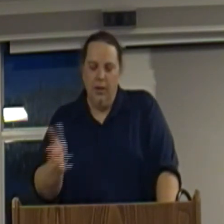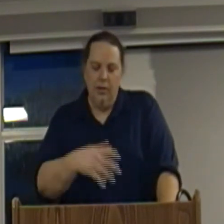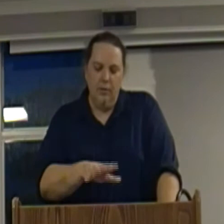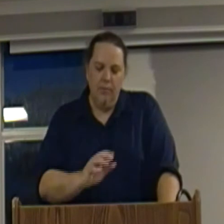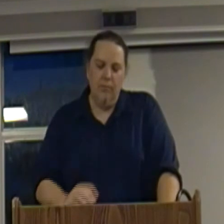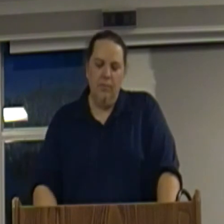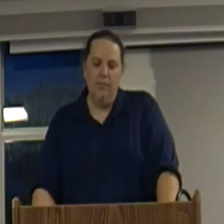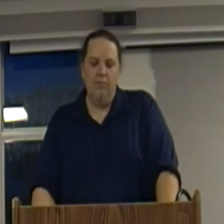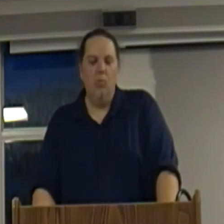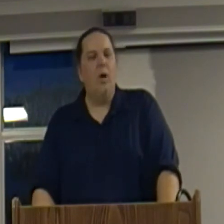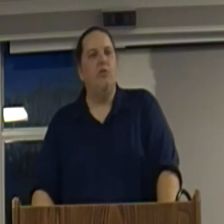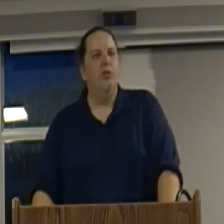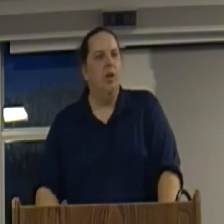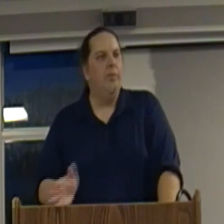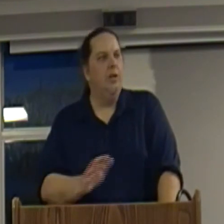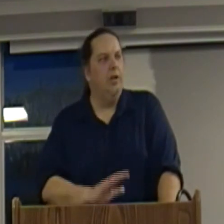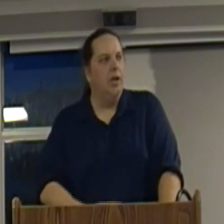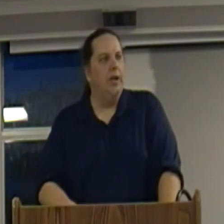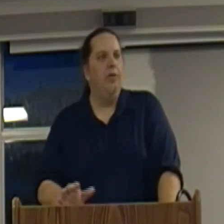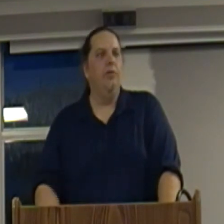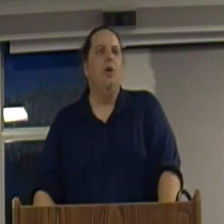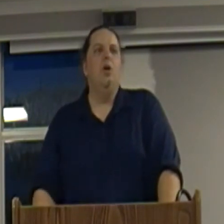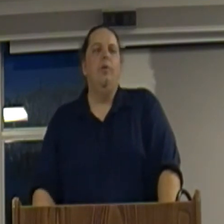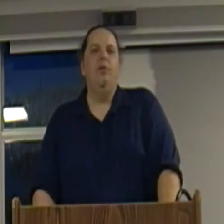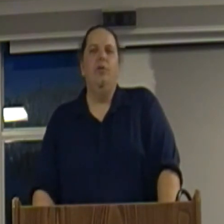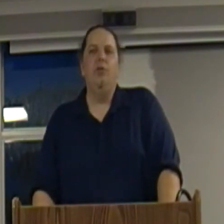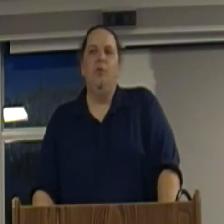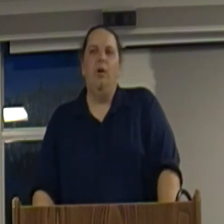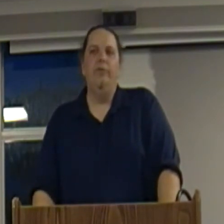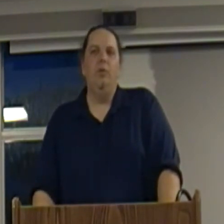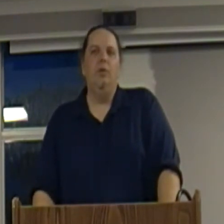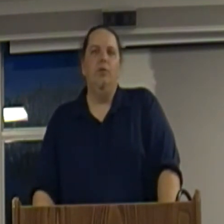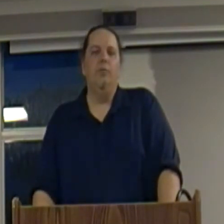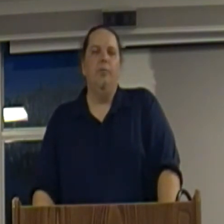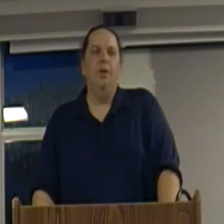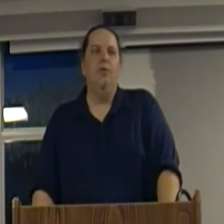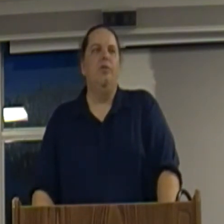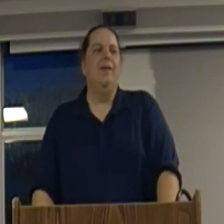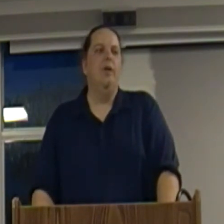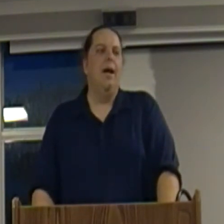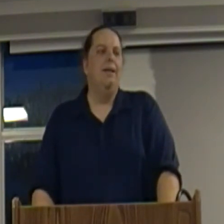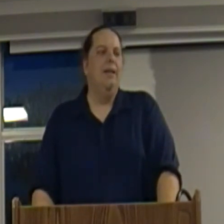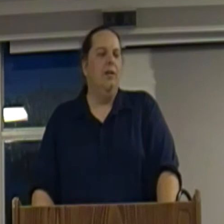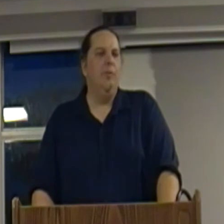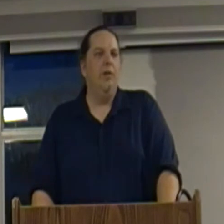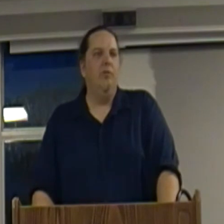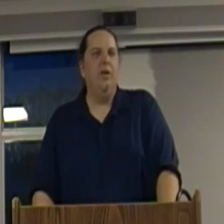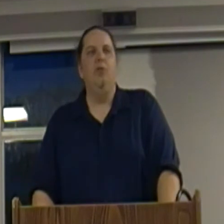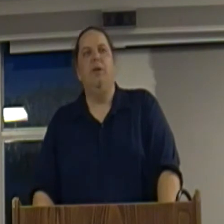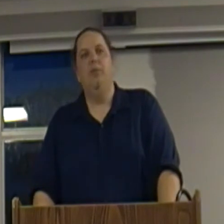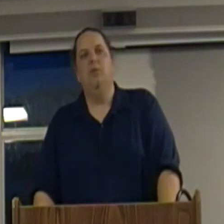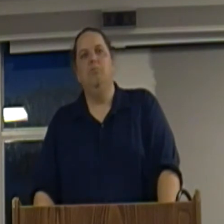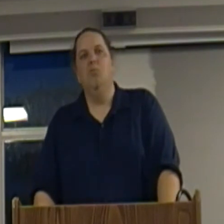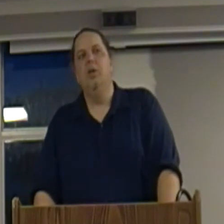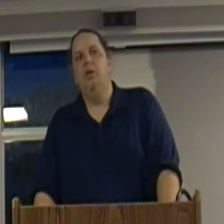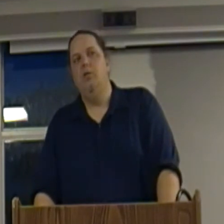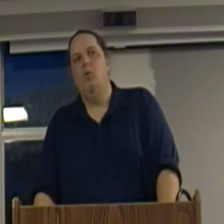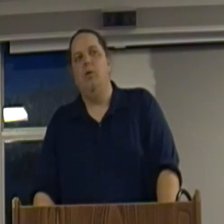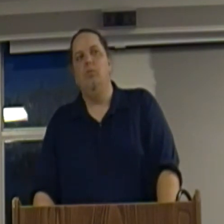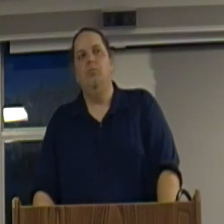in Western Europe, in the Near East, with a system called feudalism. Because slavery got inexpensive, because people really didn't want to